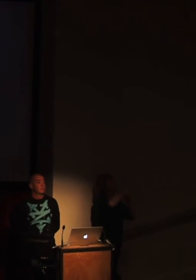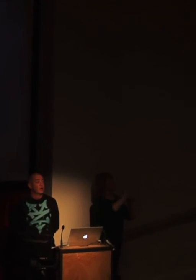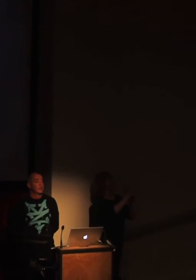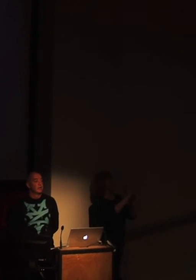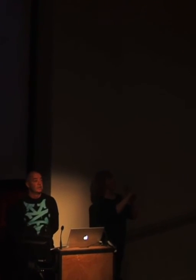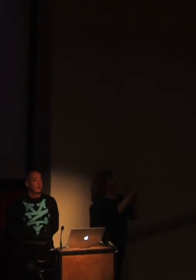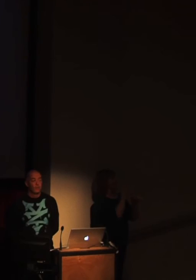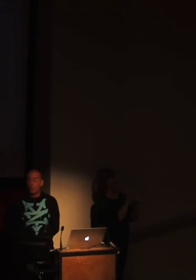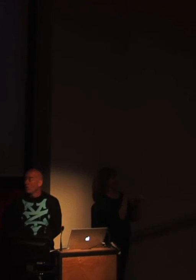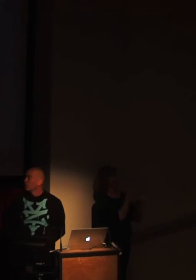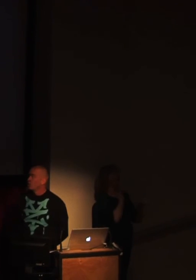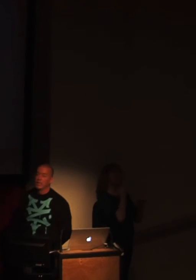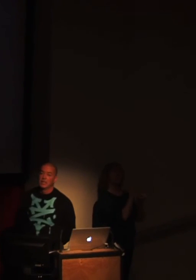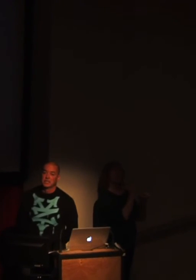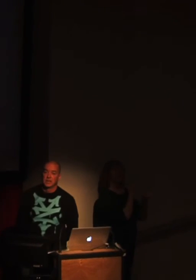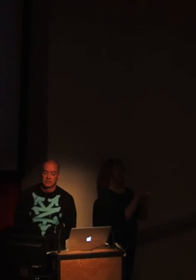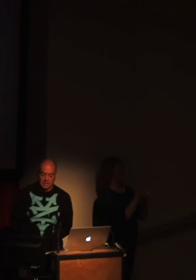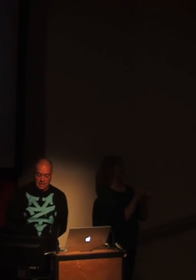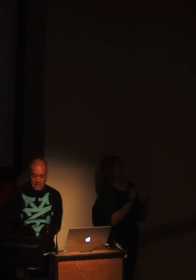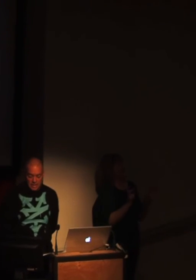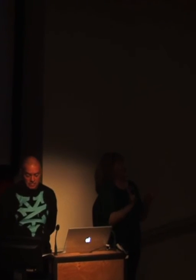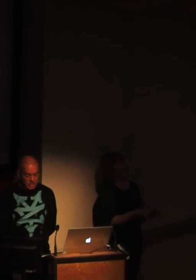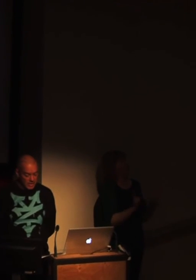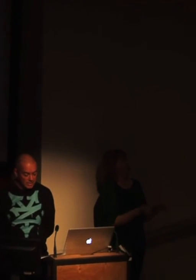documentaries predominantly for 20 years now.